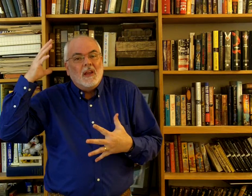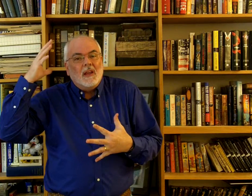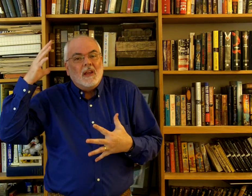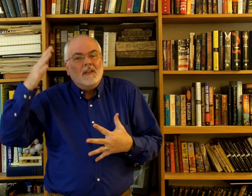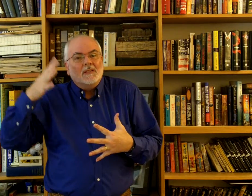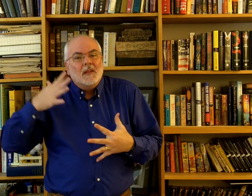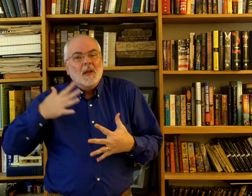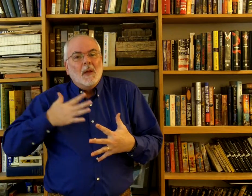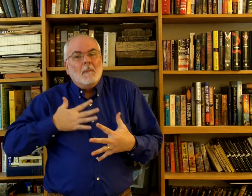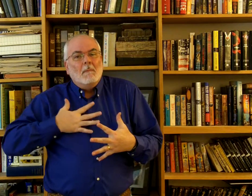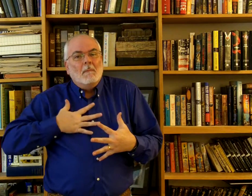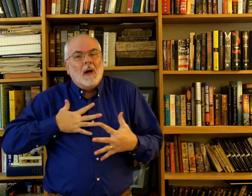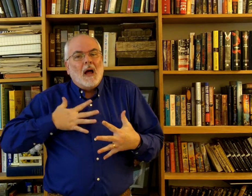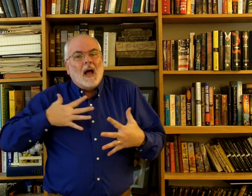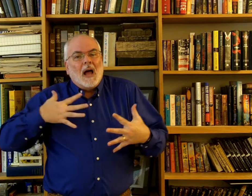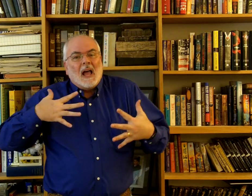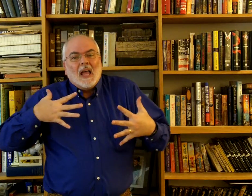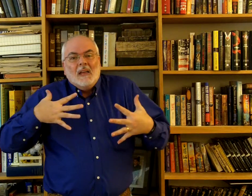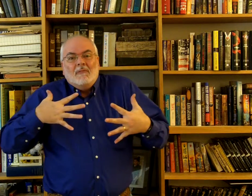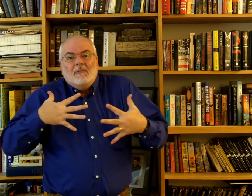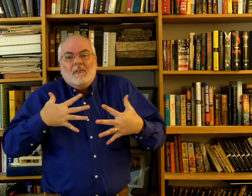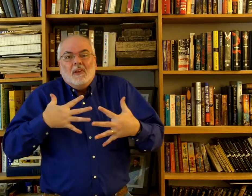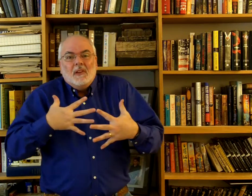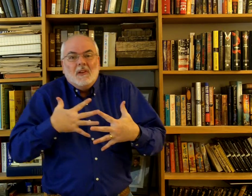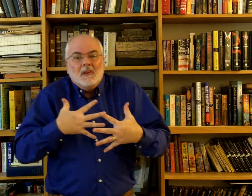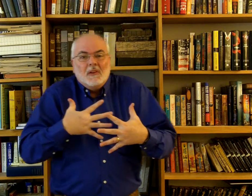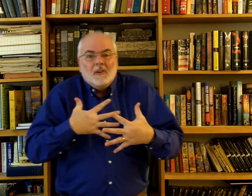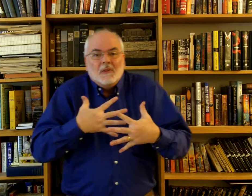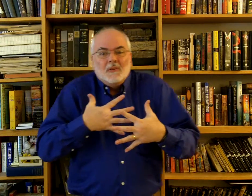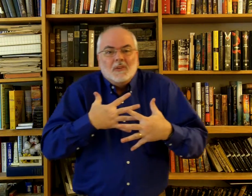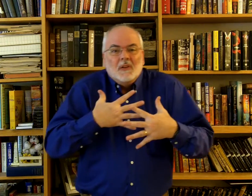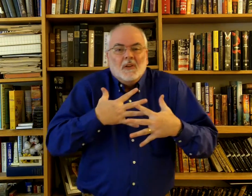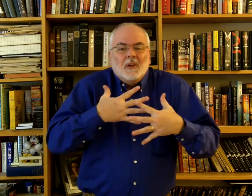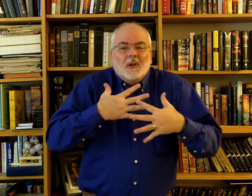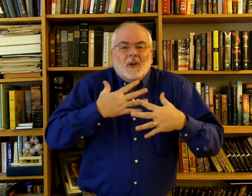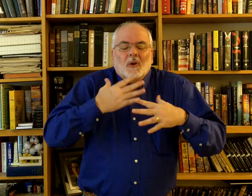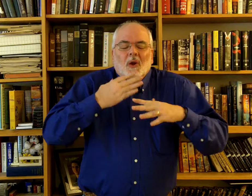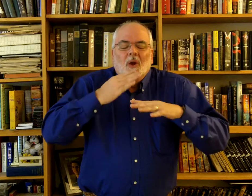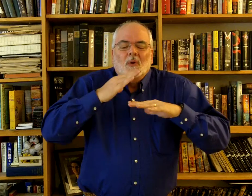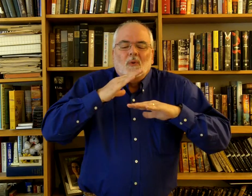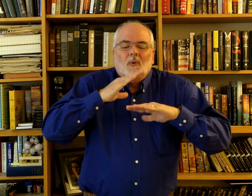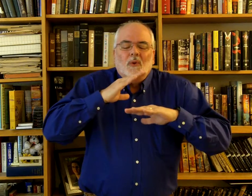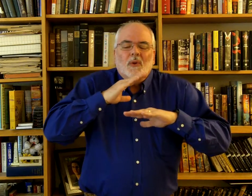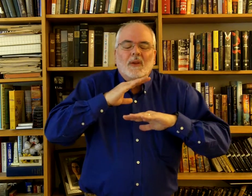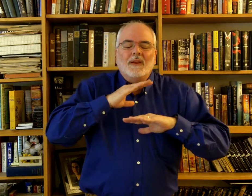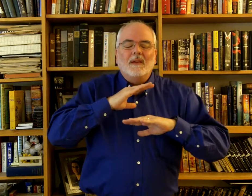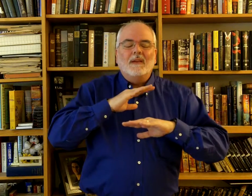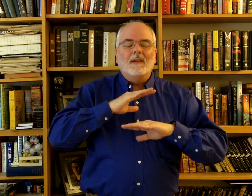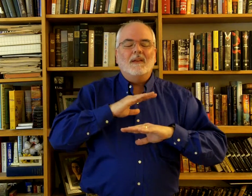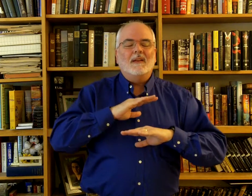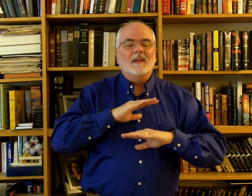my fear relief.